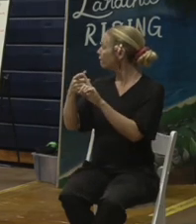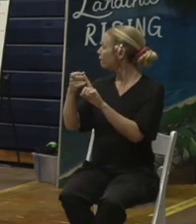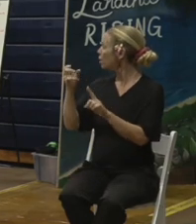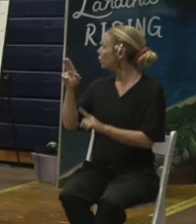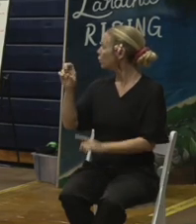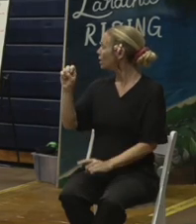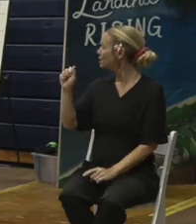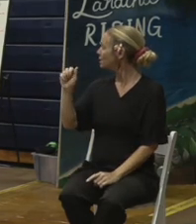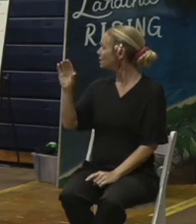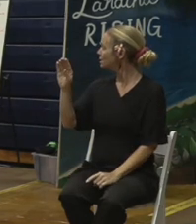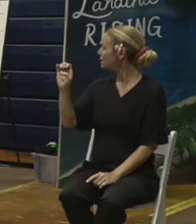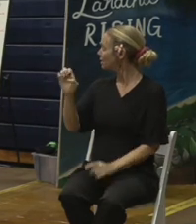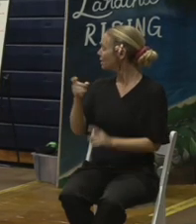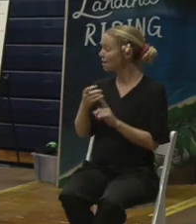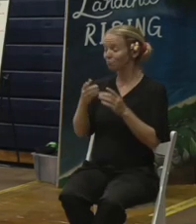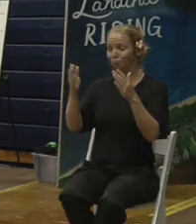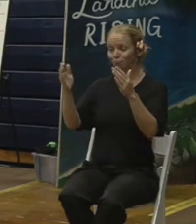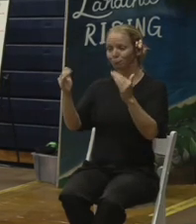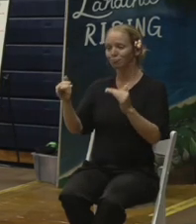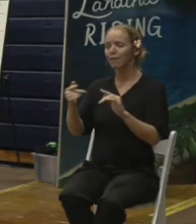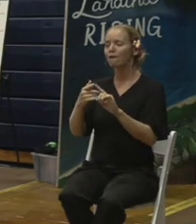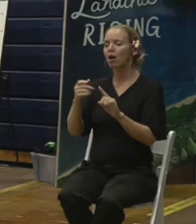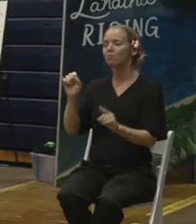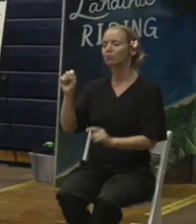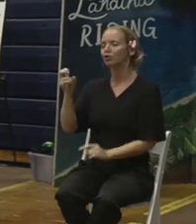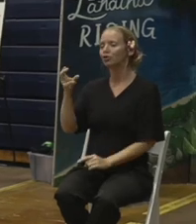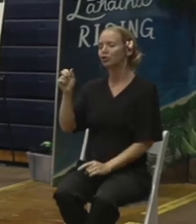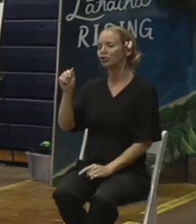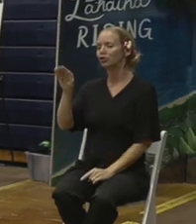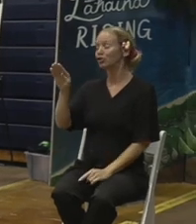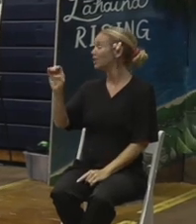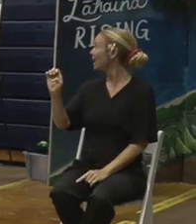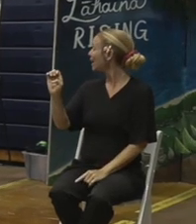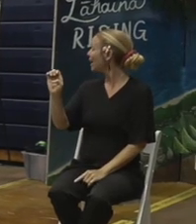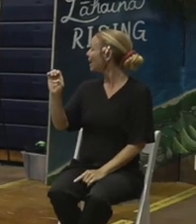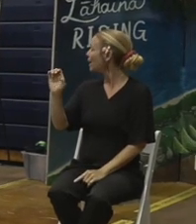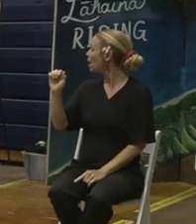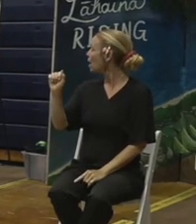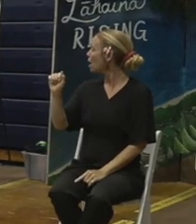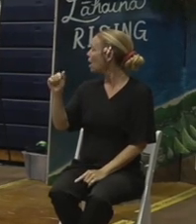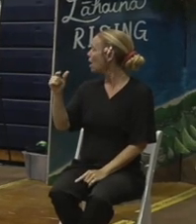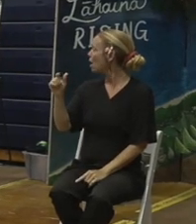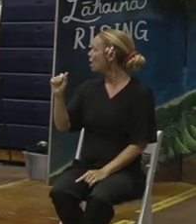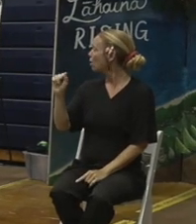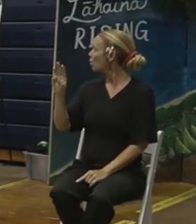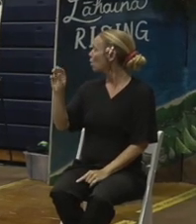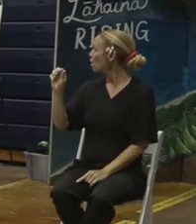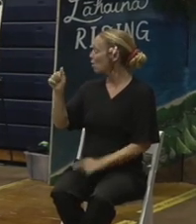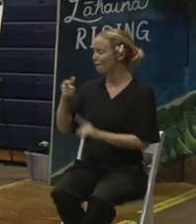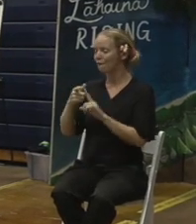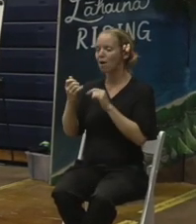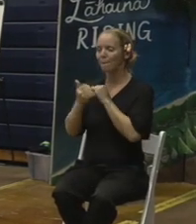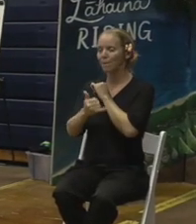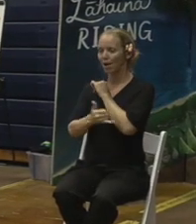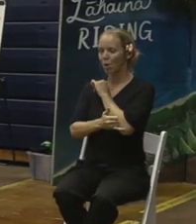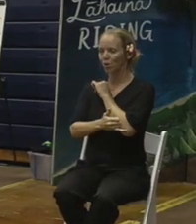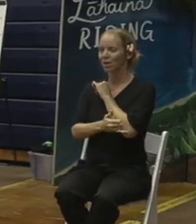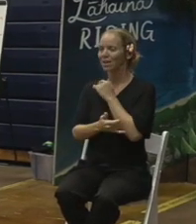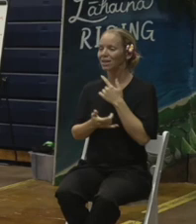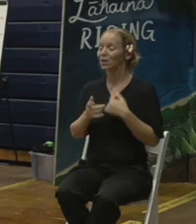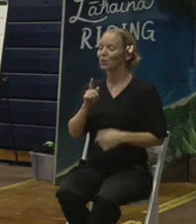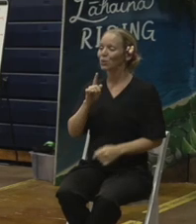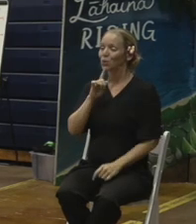Ogawa, who heads the Environmental Management Department for the County of Maui. There is no final site